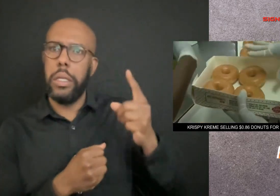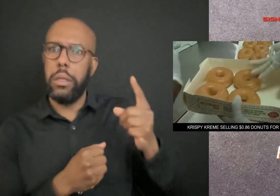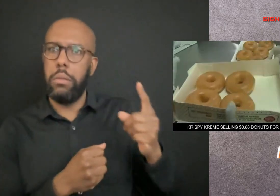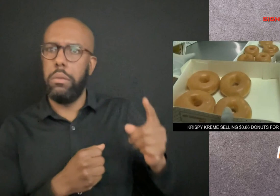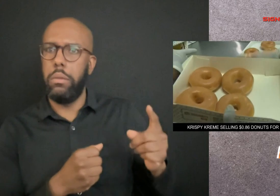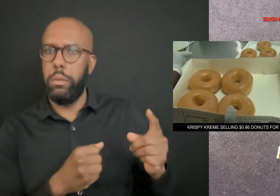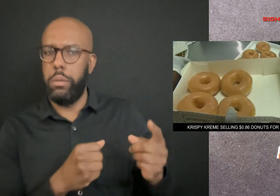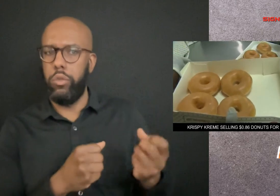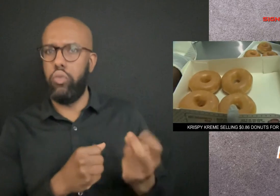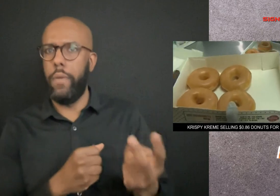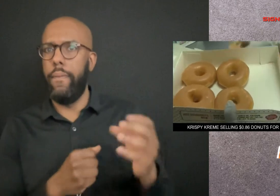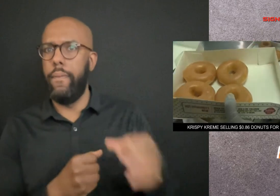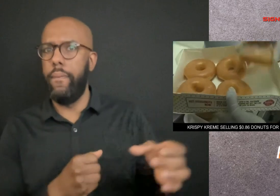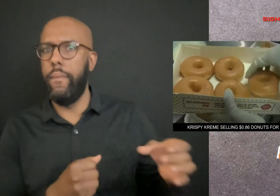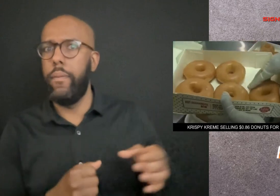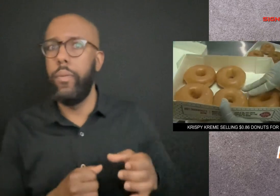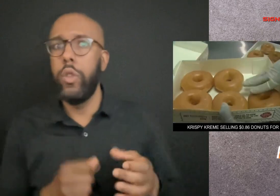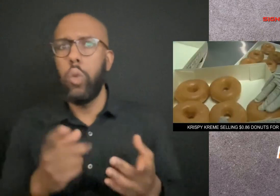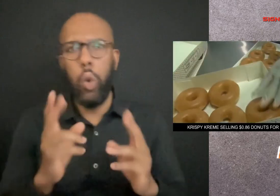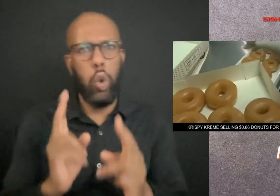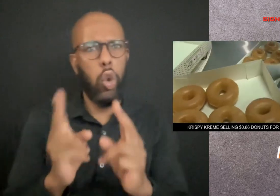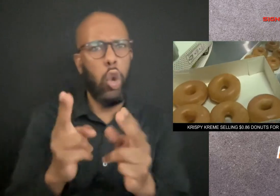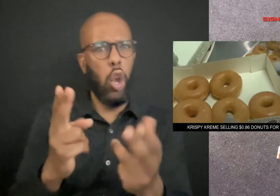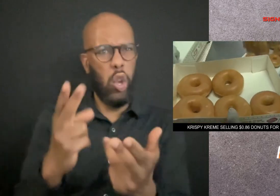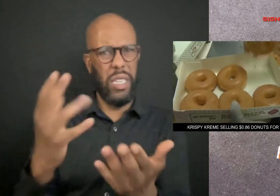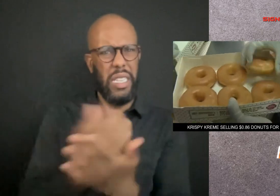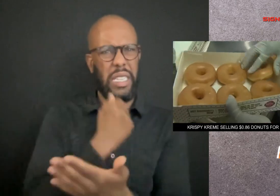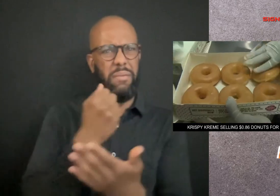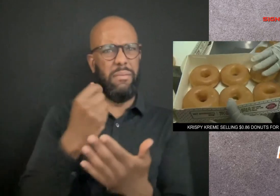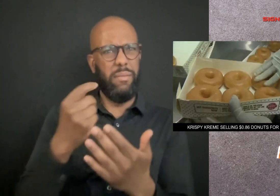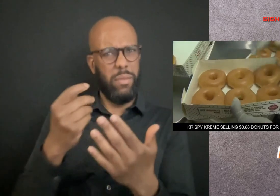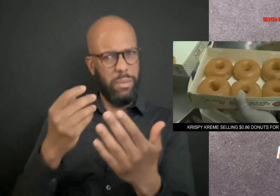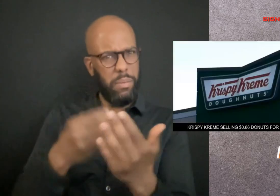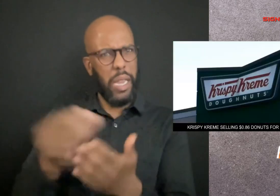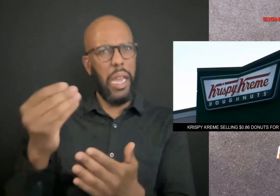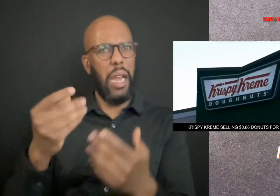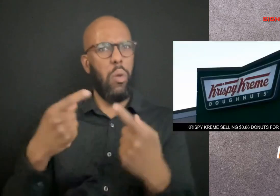So, hurry! Make sure you get them while the offer lasts.